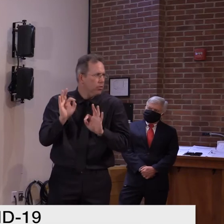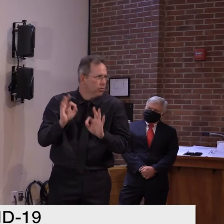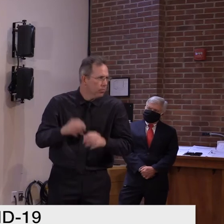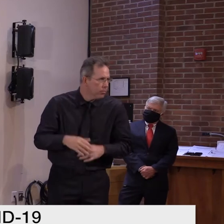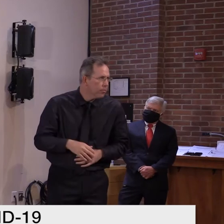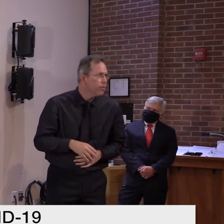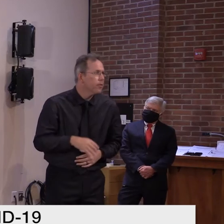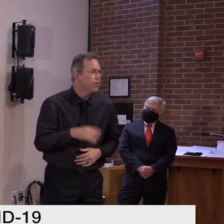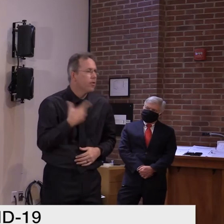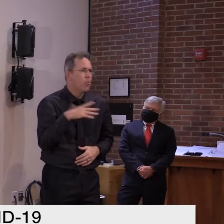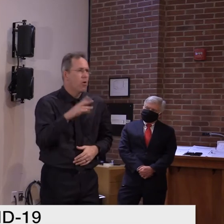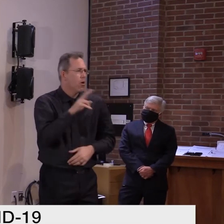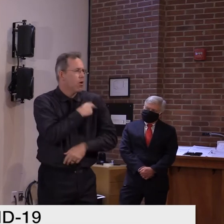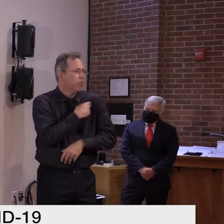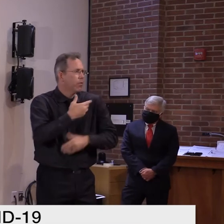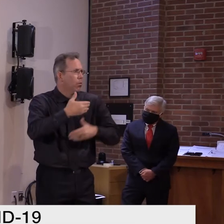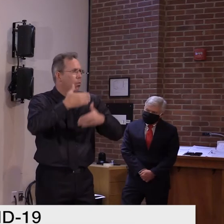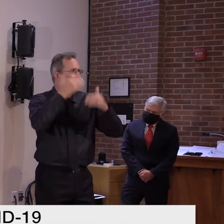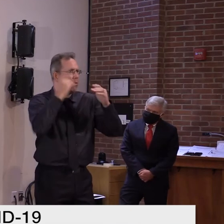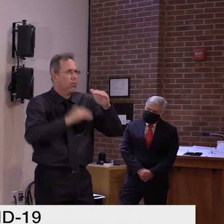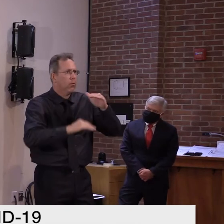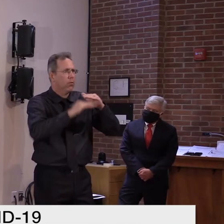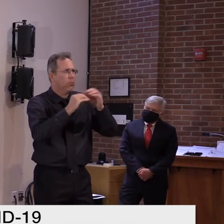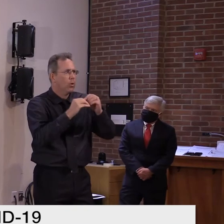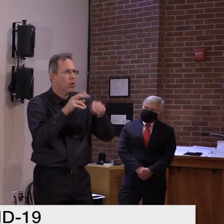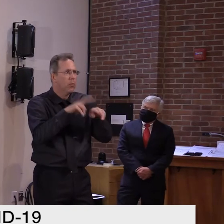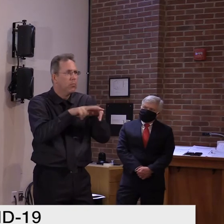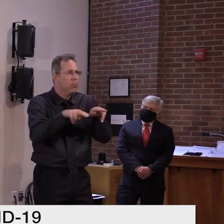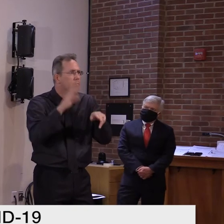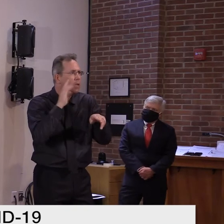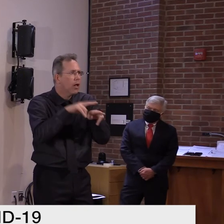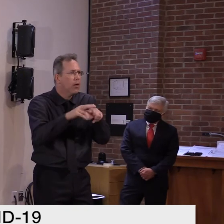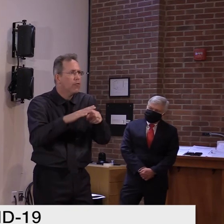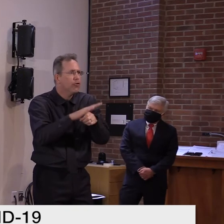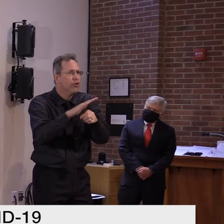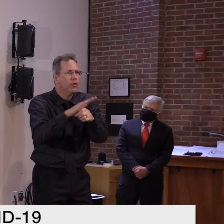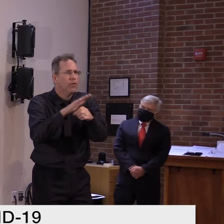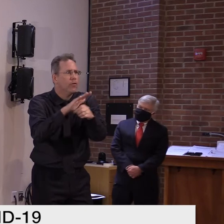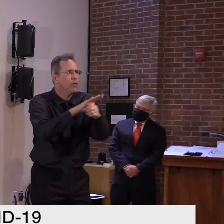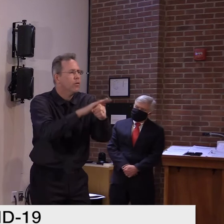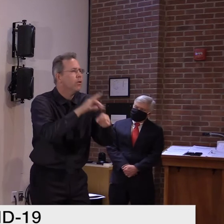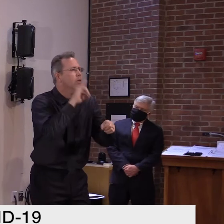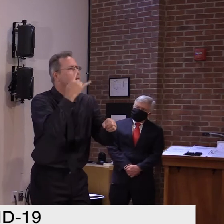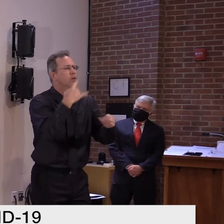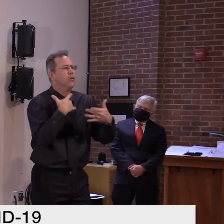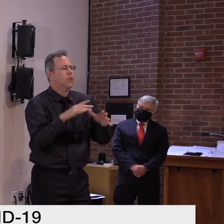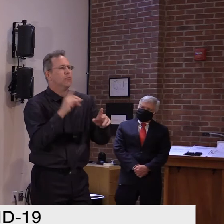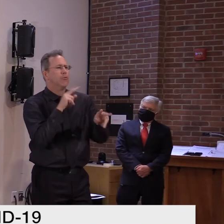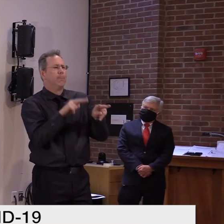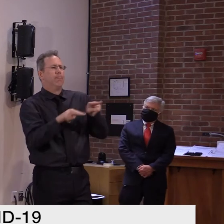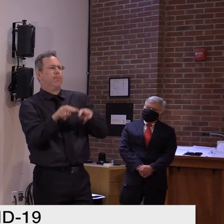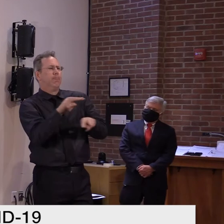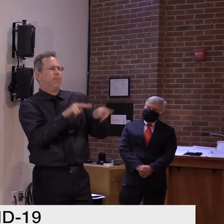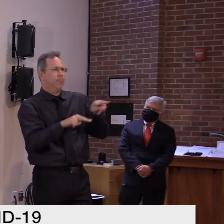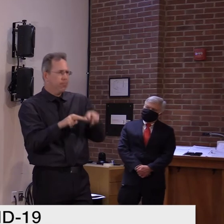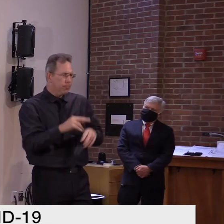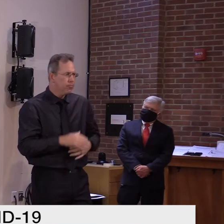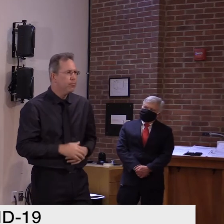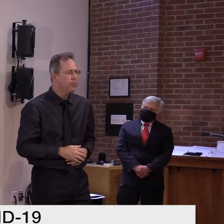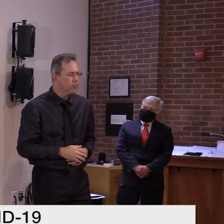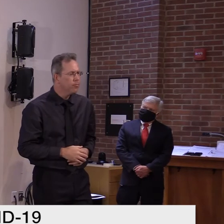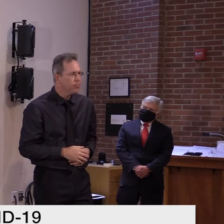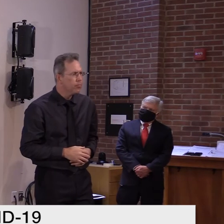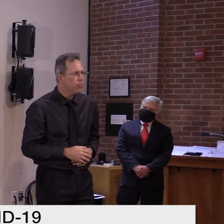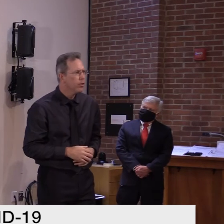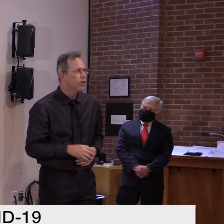capacity of the healthcare system itself is challenged. But again, we laid out today our three